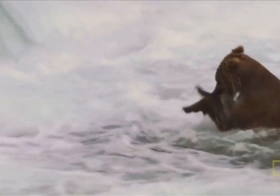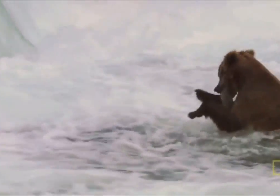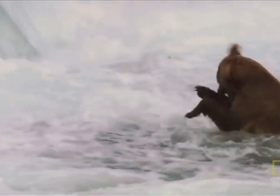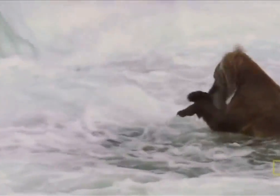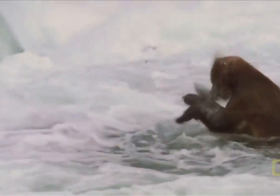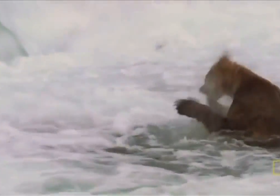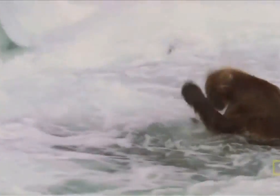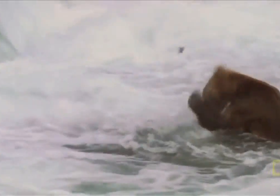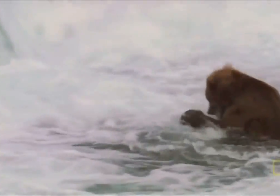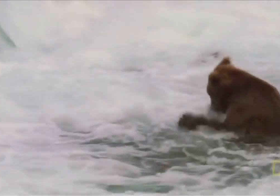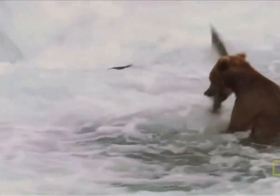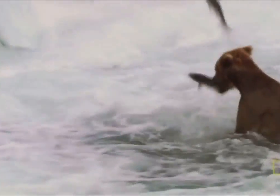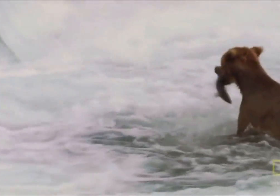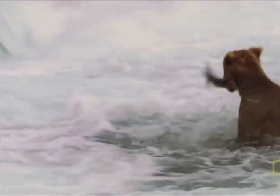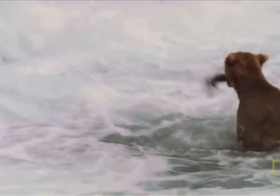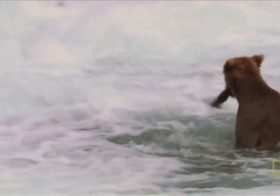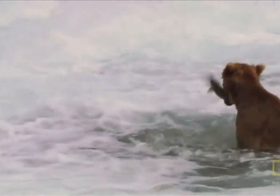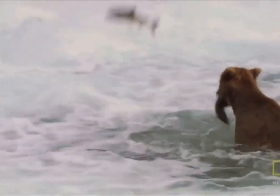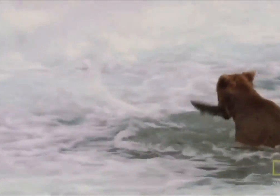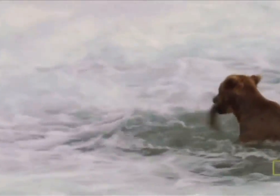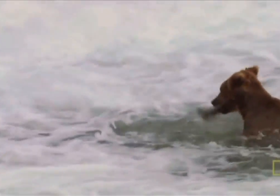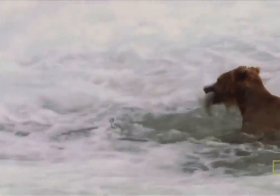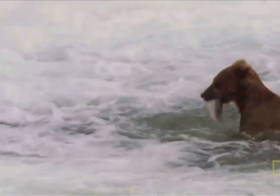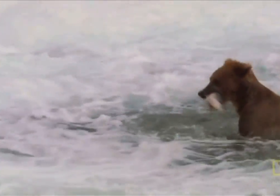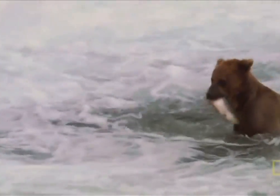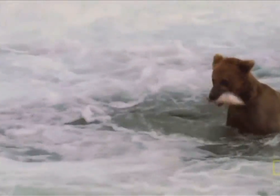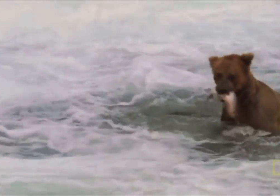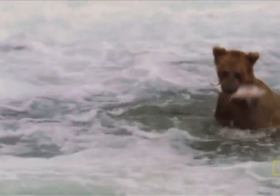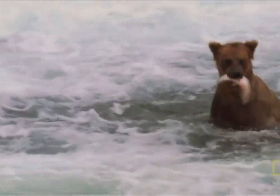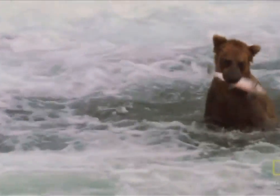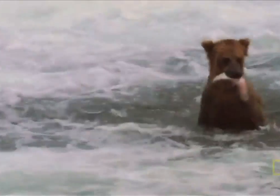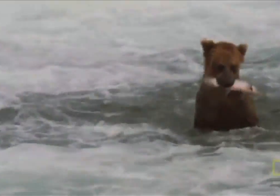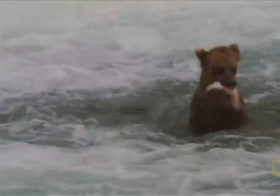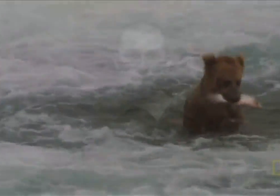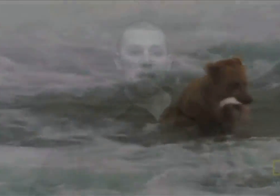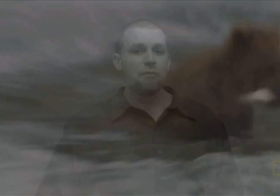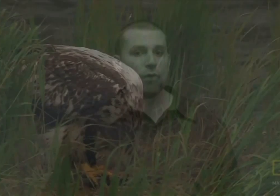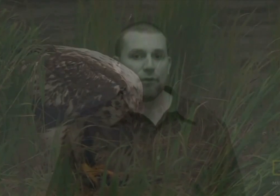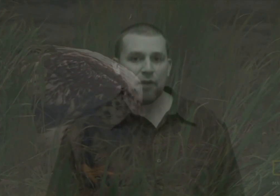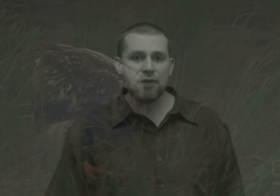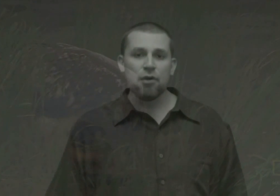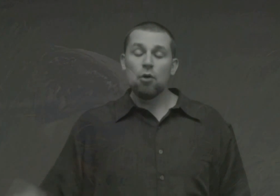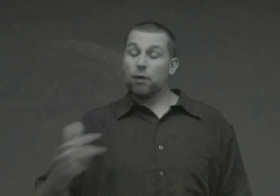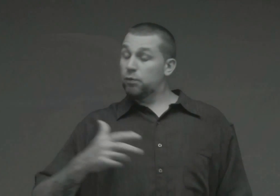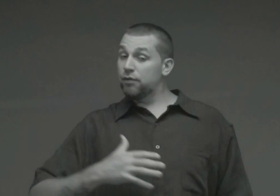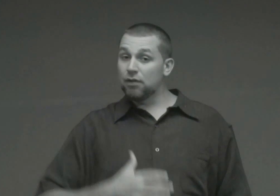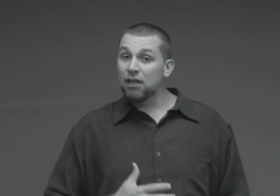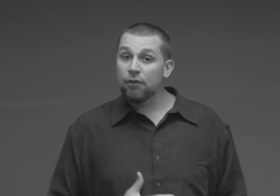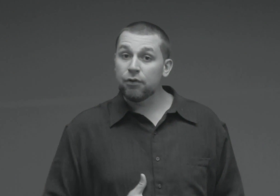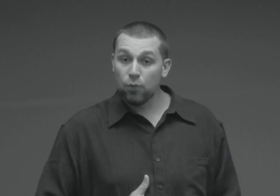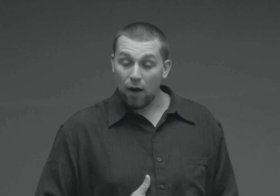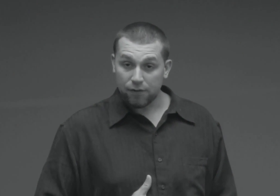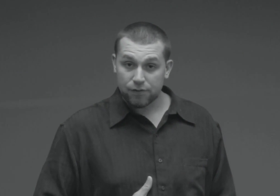The epistle of Jude, he tells us in it to contend earnestly for the faith which was delivered to us.